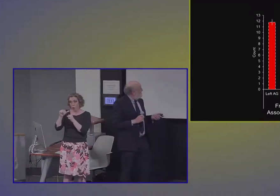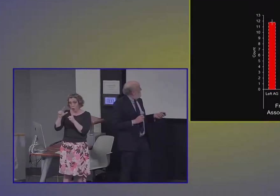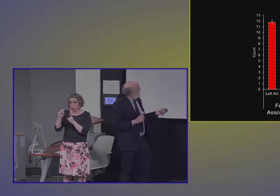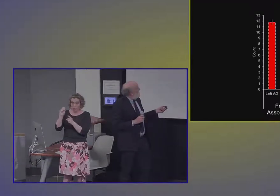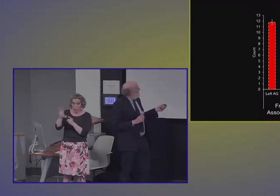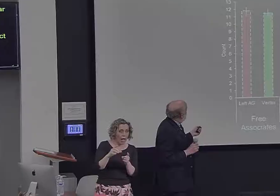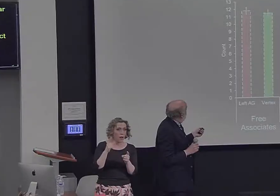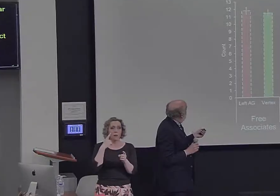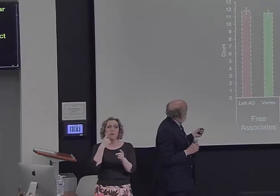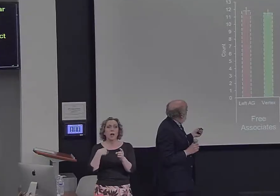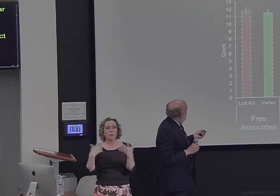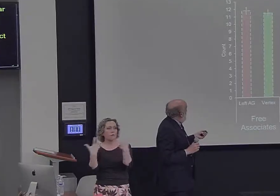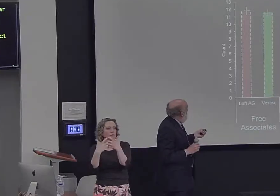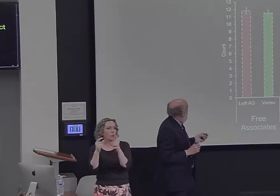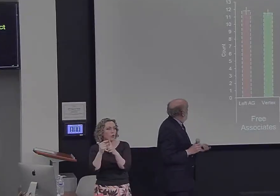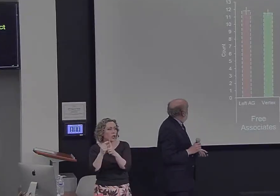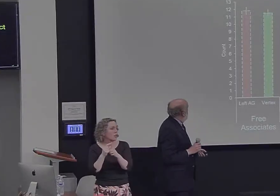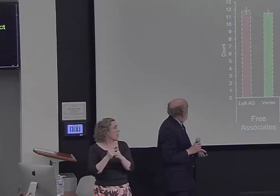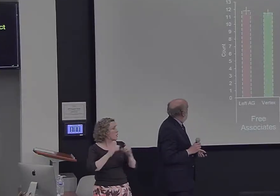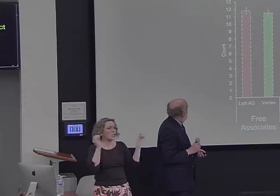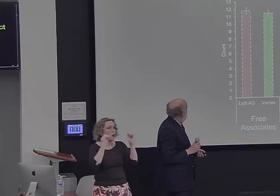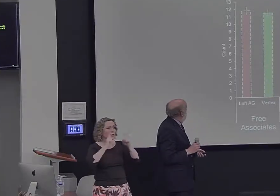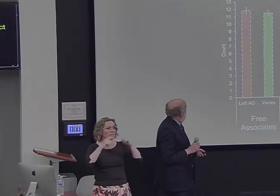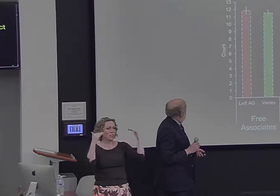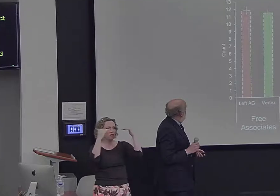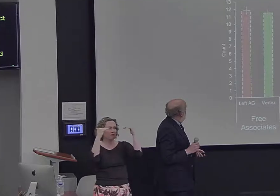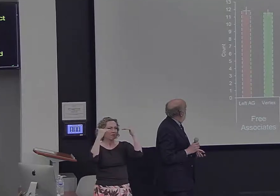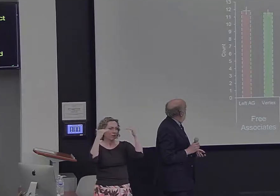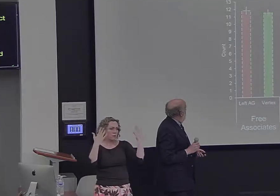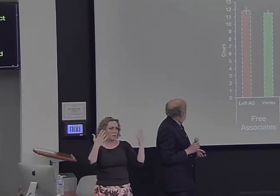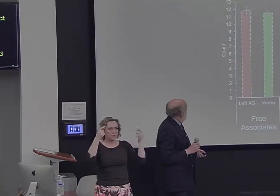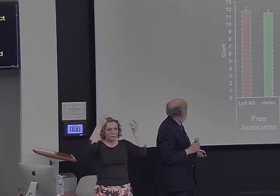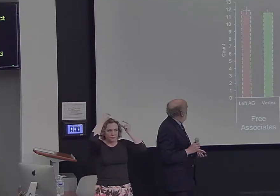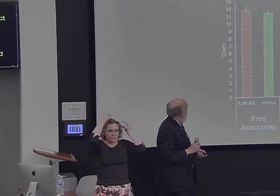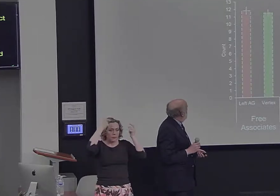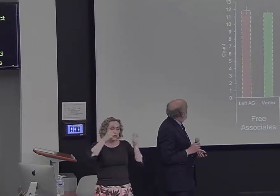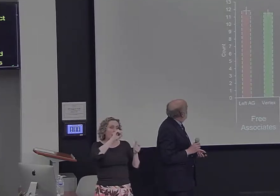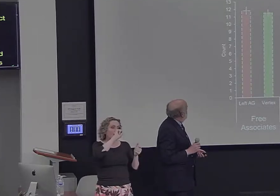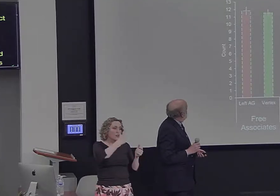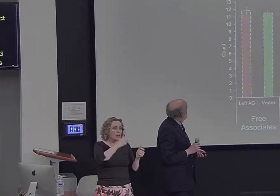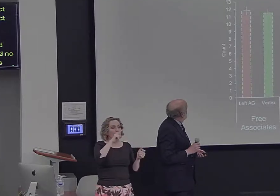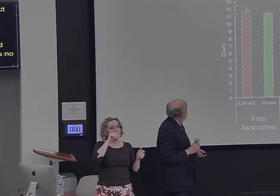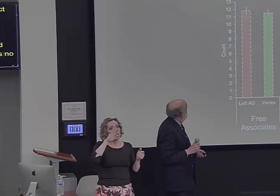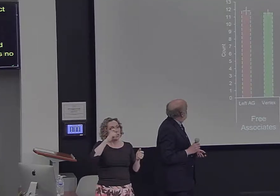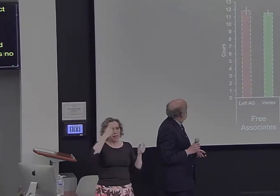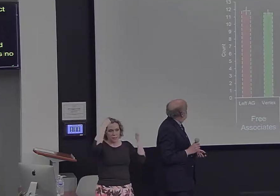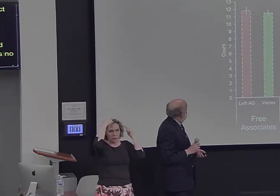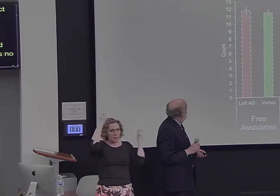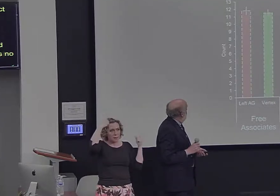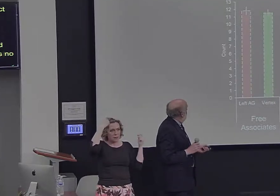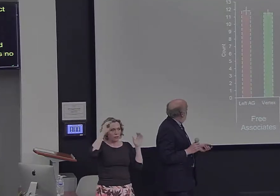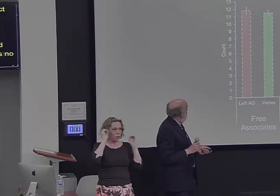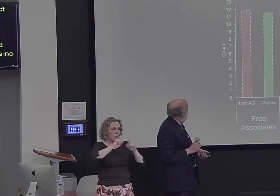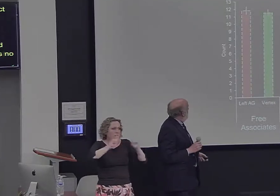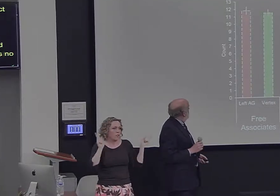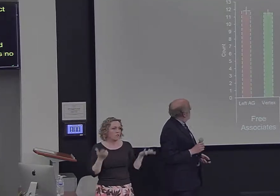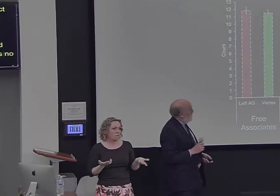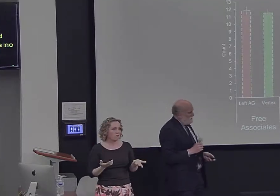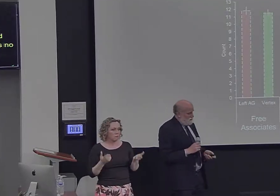see is that there's really no difference between angular gyrus and vertex stimulation. Nothing even close to